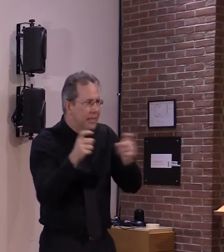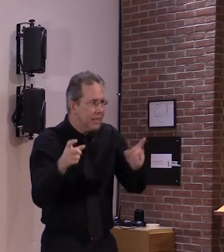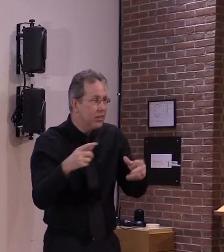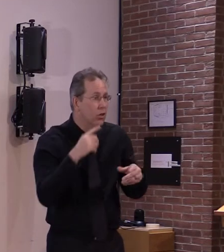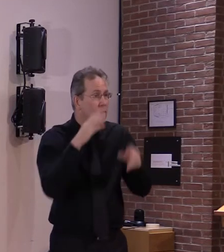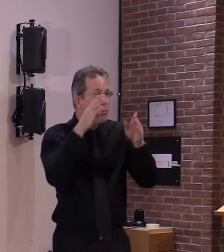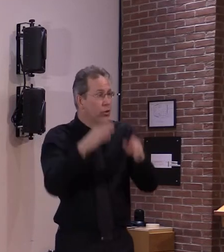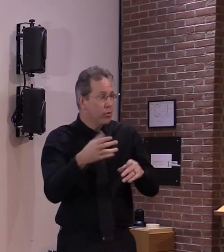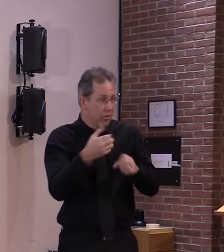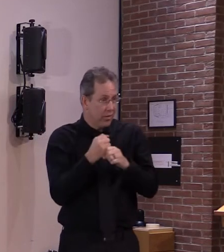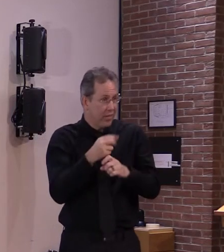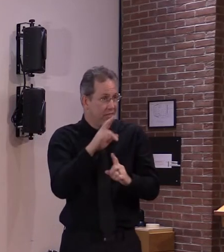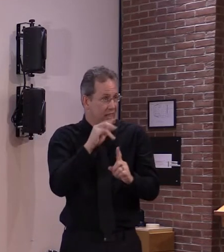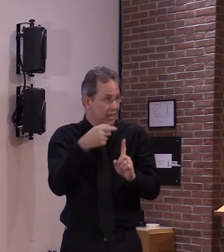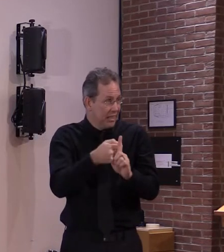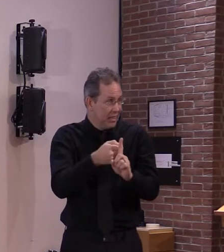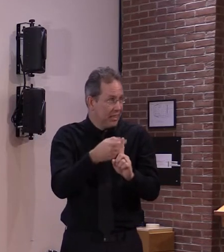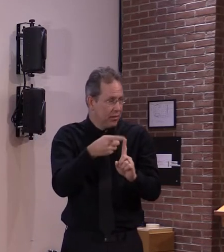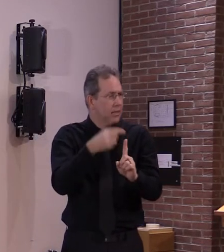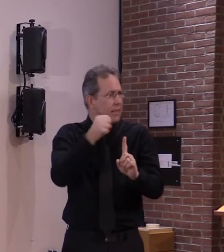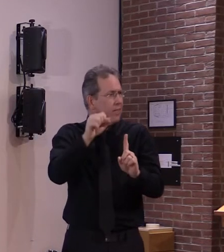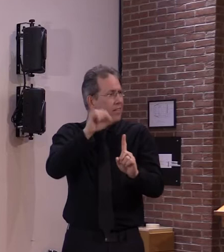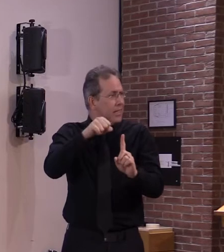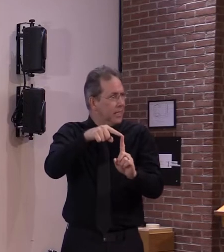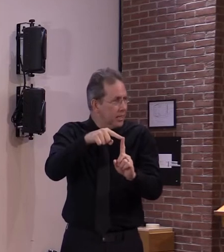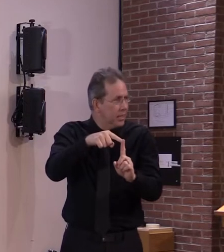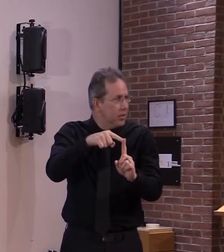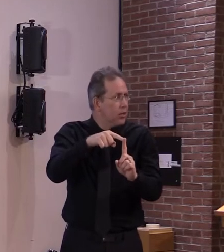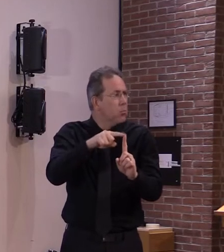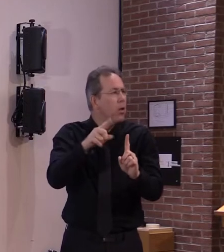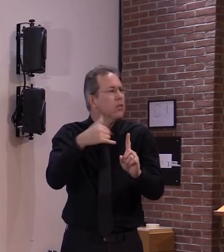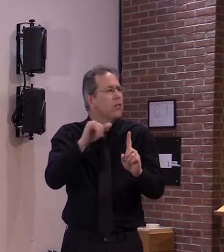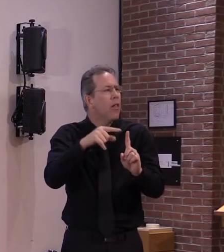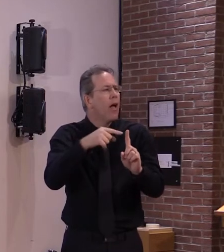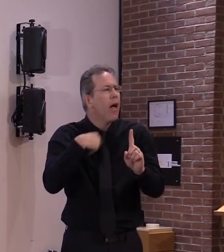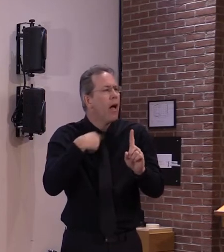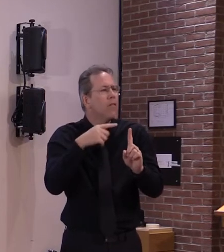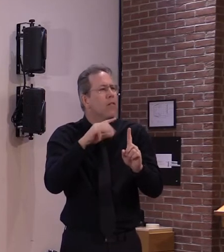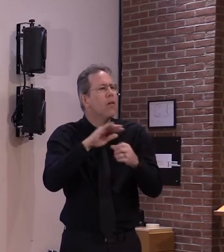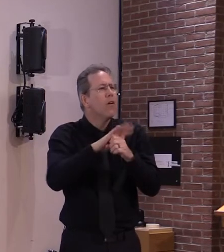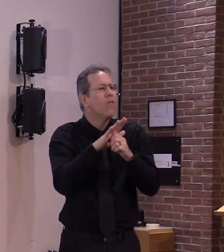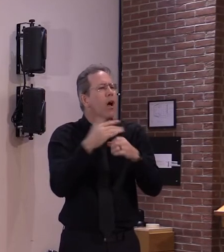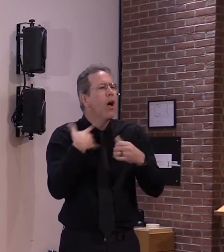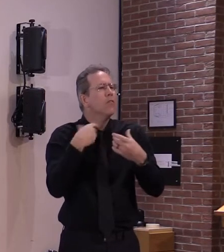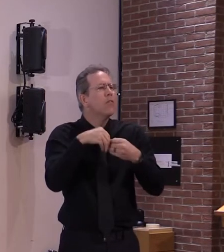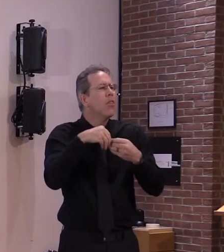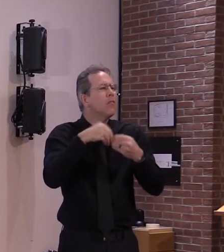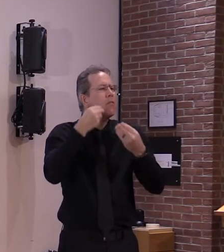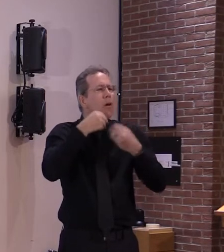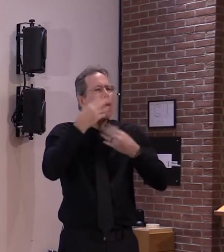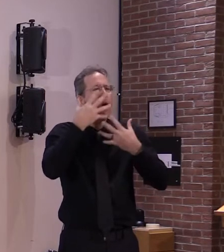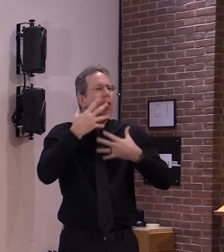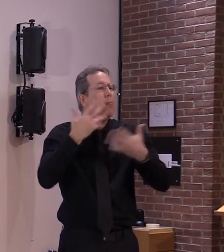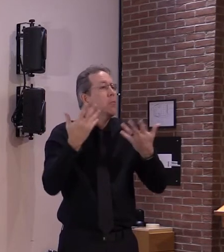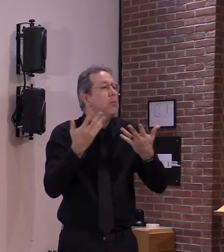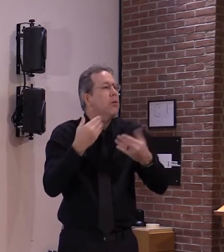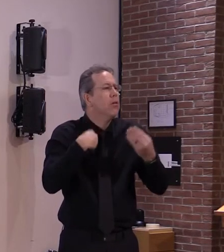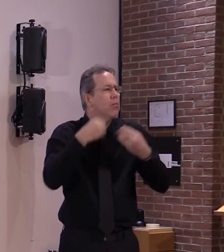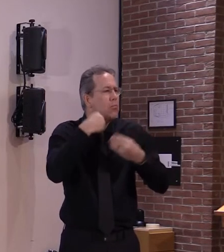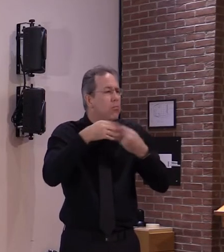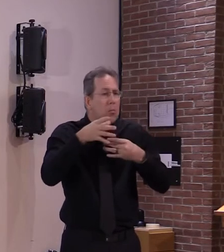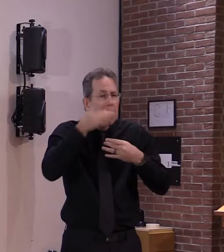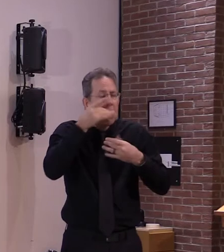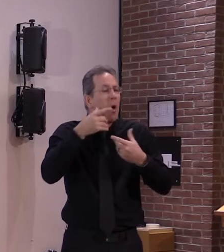transmit the virus to someone else if the virus enters somebody's nose and